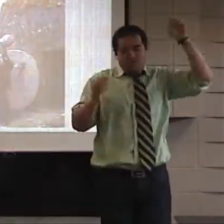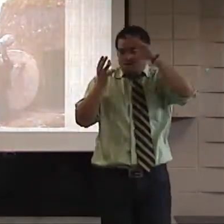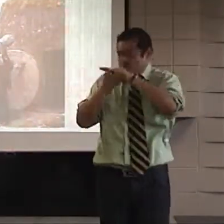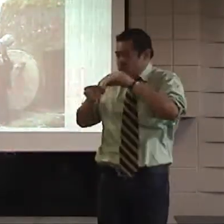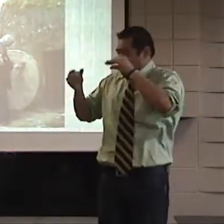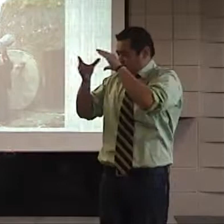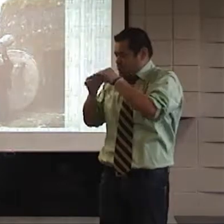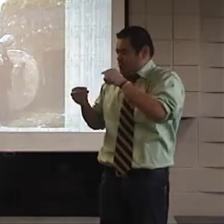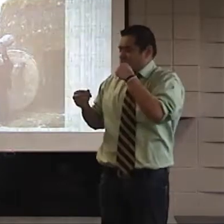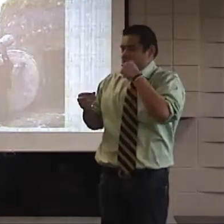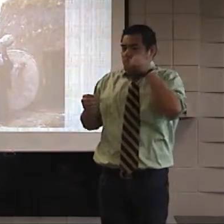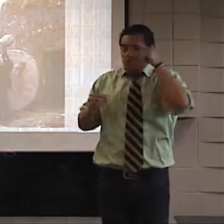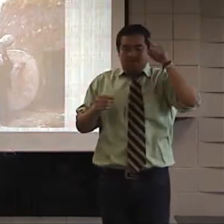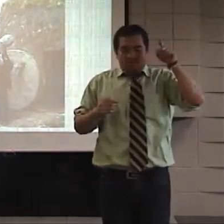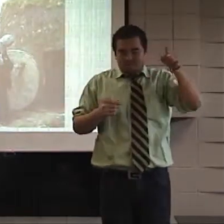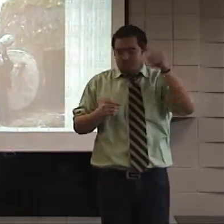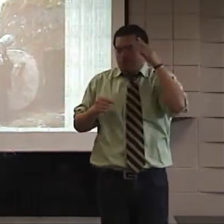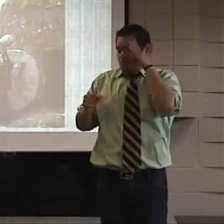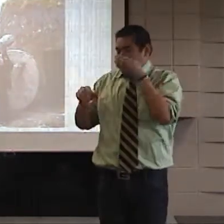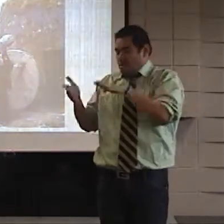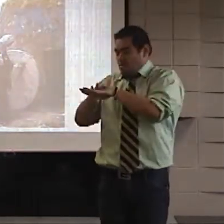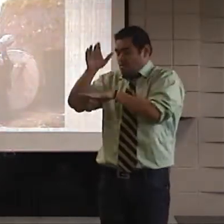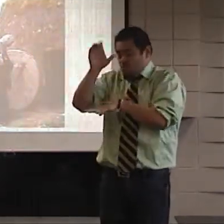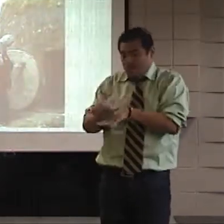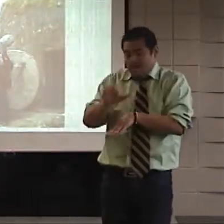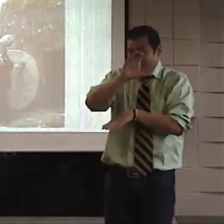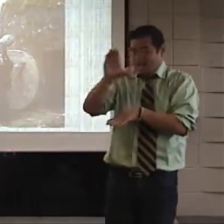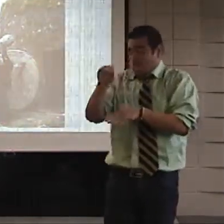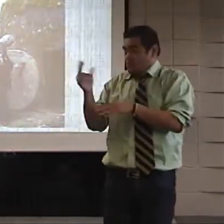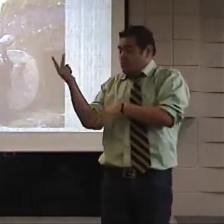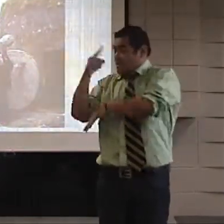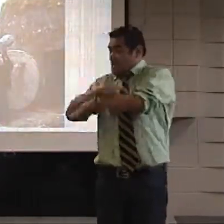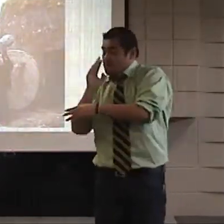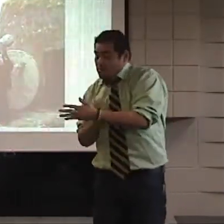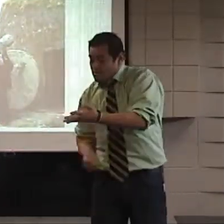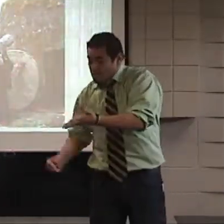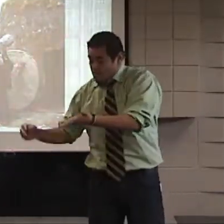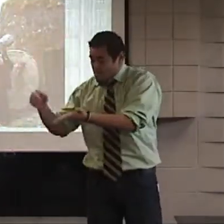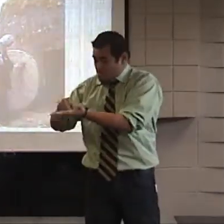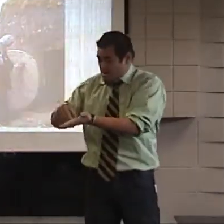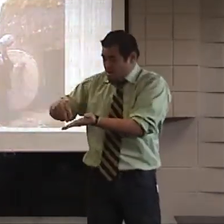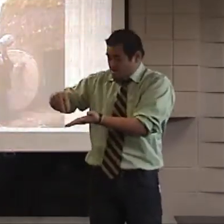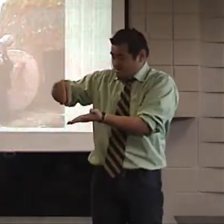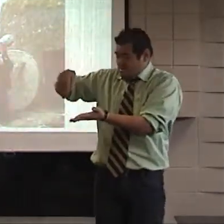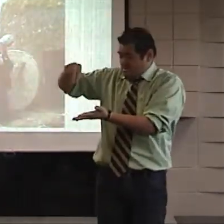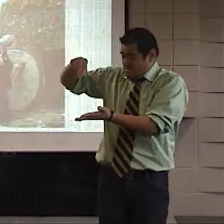Jesus had already told you that he would die on a cross, and then on the third day he would rise again.